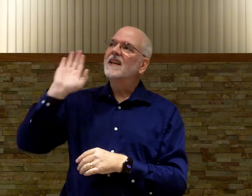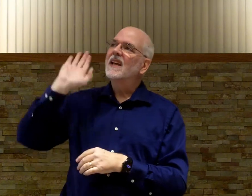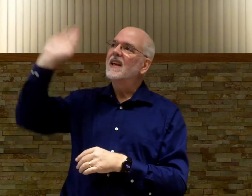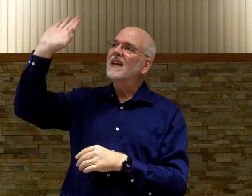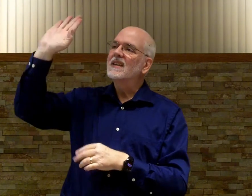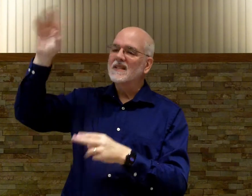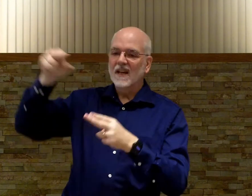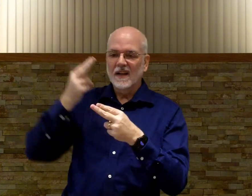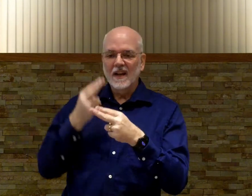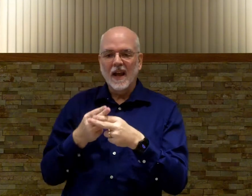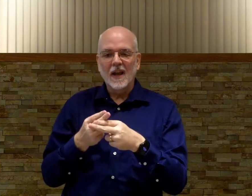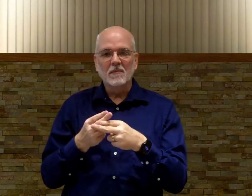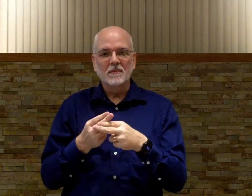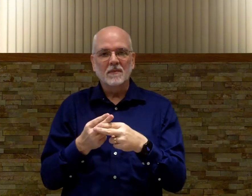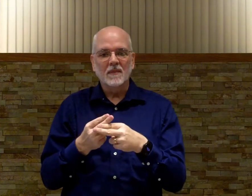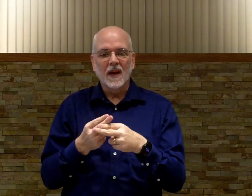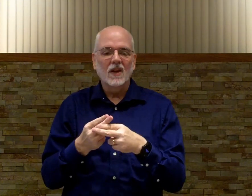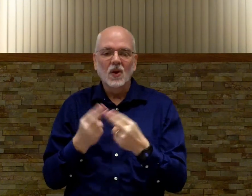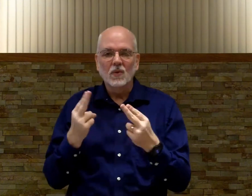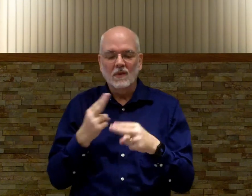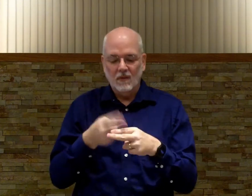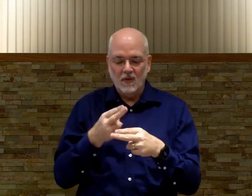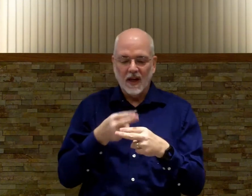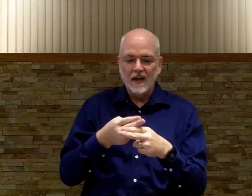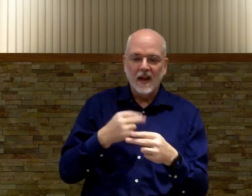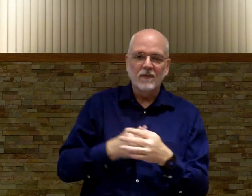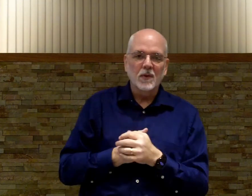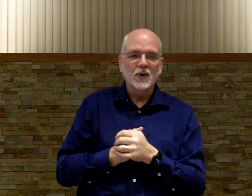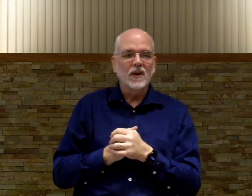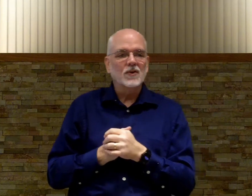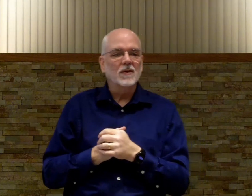his name okay you know the sign name from your introduction